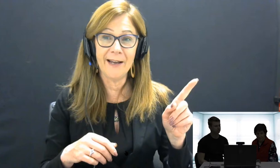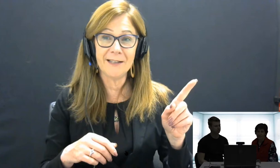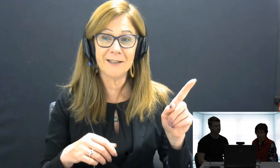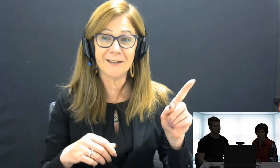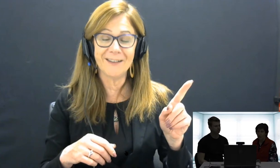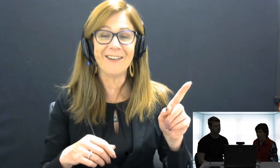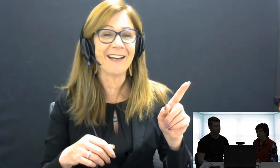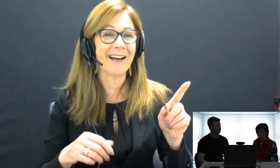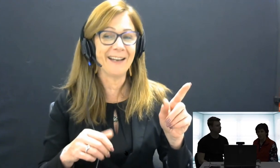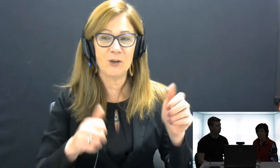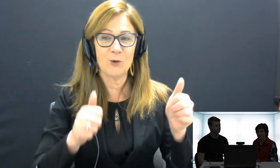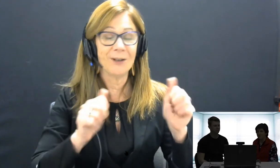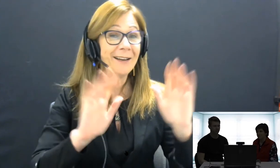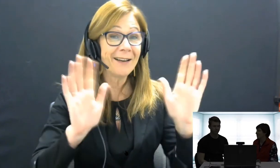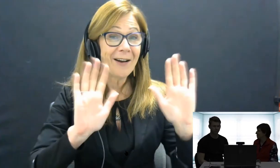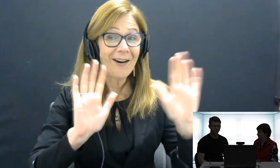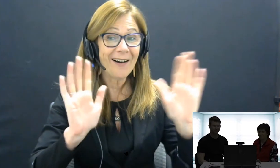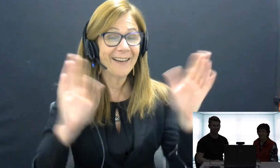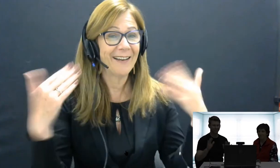our deaf client? Sure, go ahead. Okay.